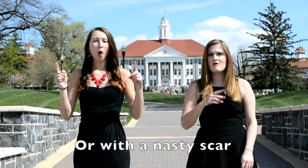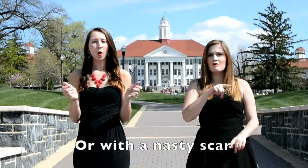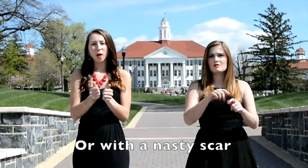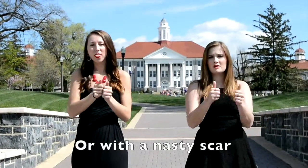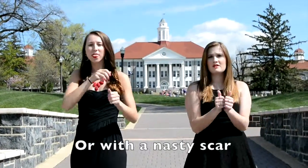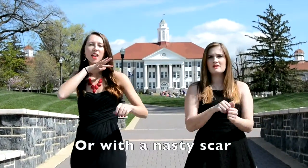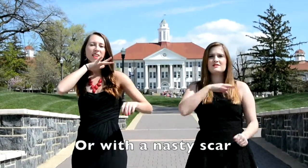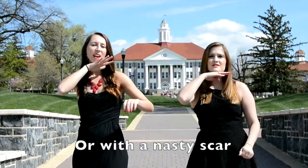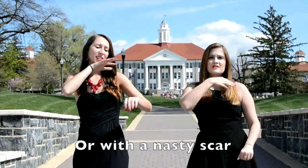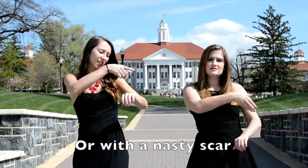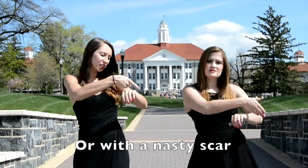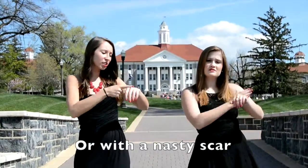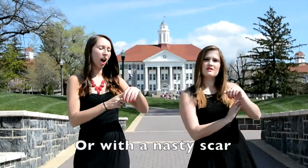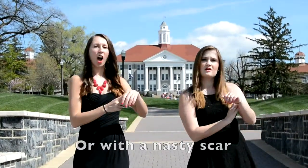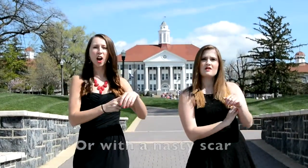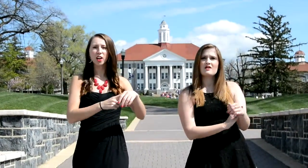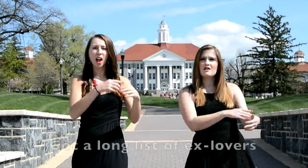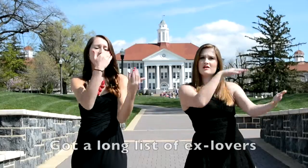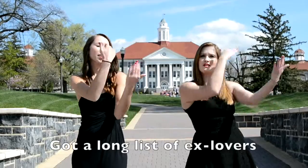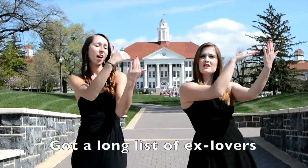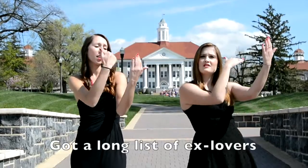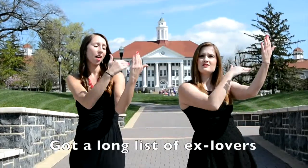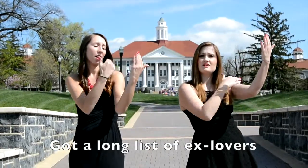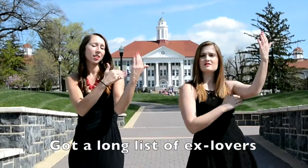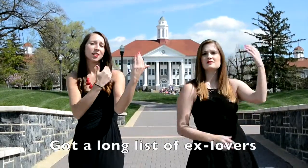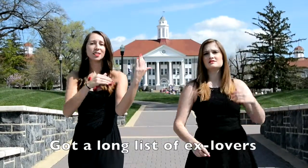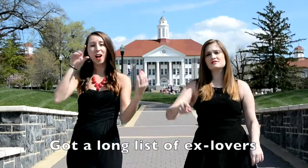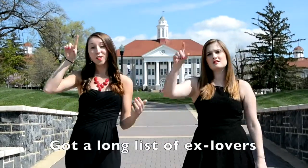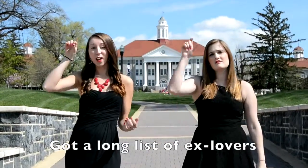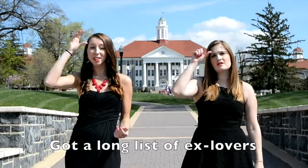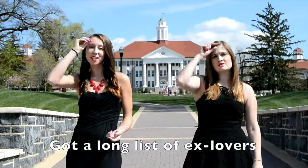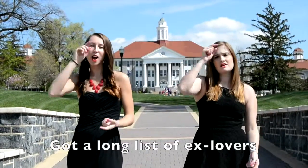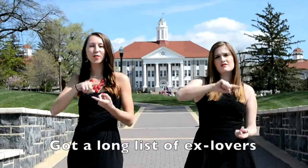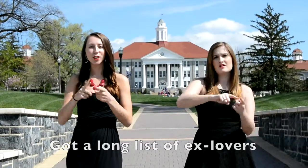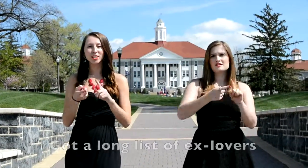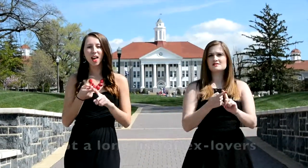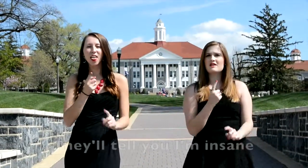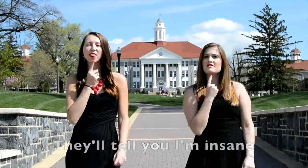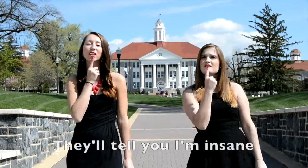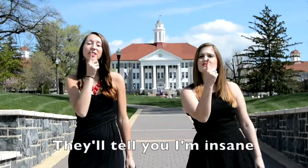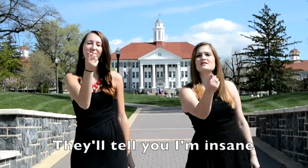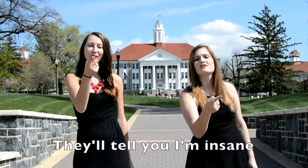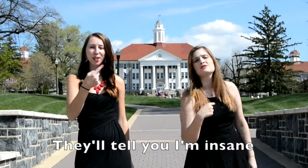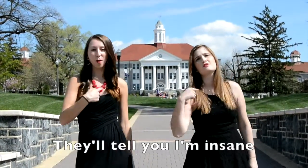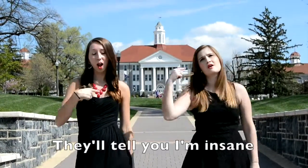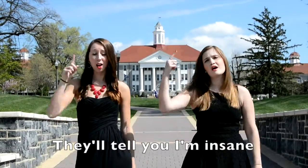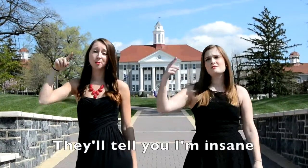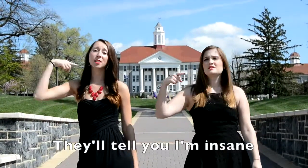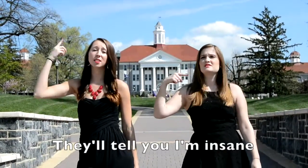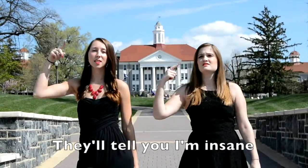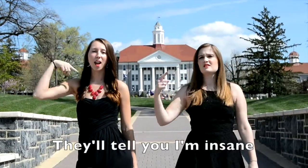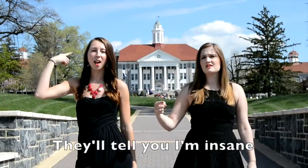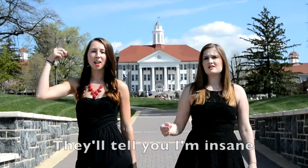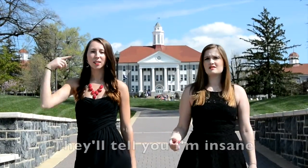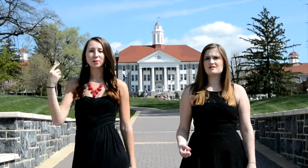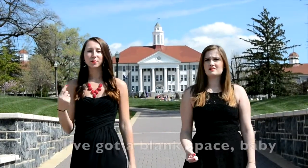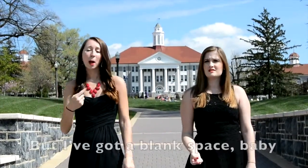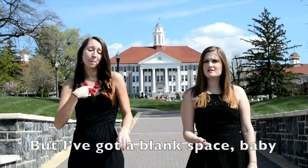or with a nasty scar Got a long list of ex-lovers, they'll tell you I'm insane